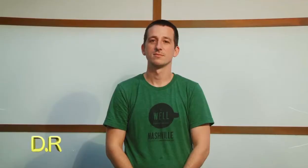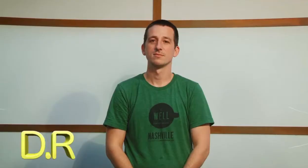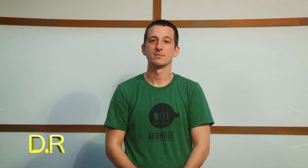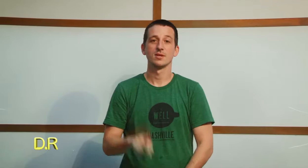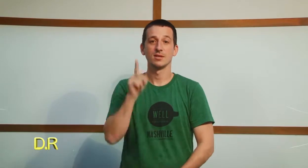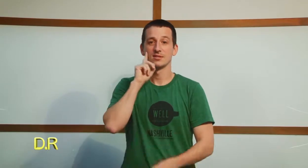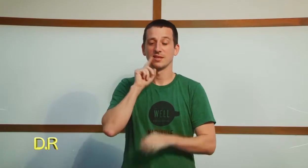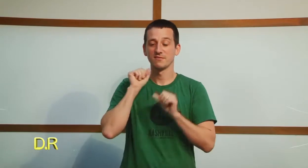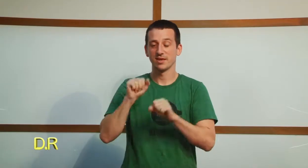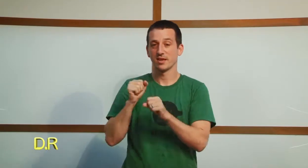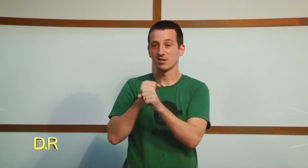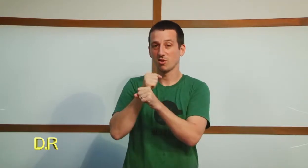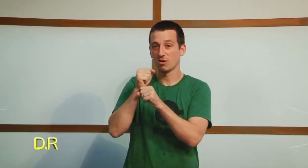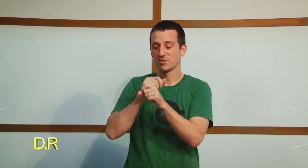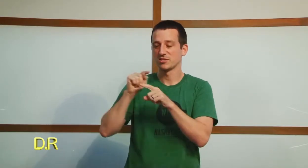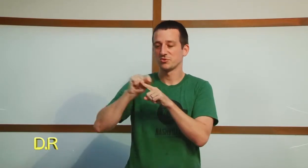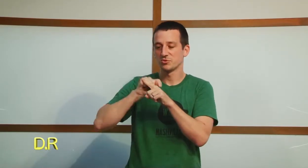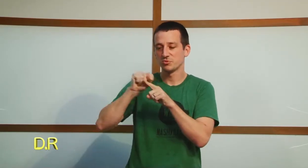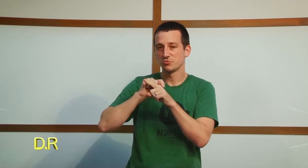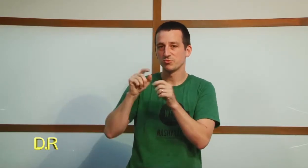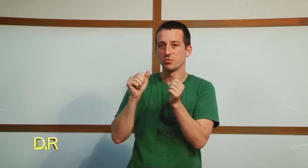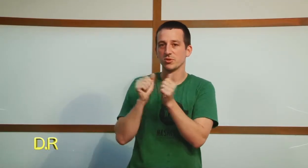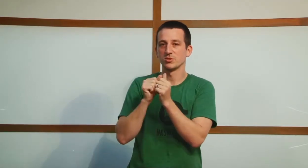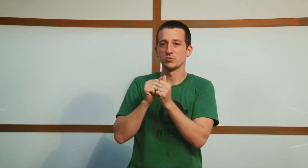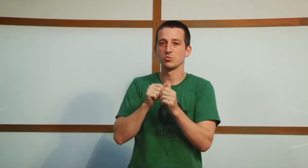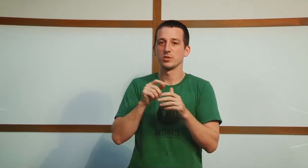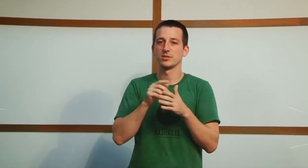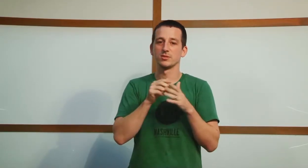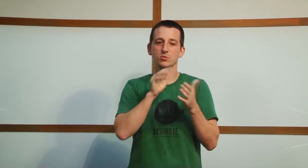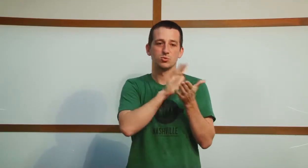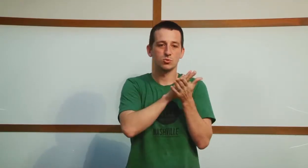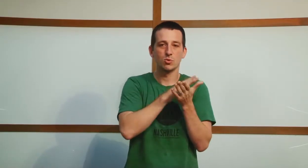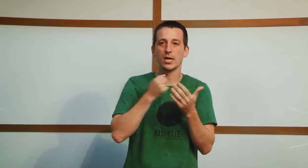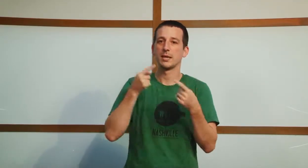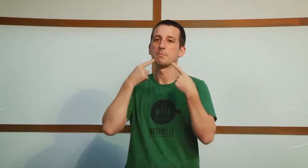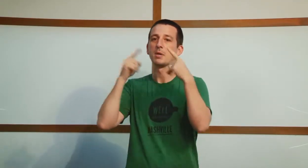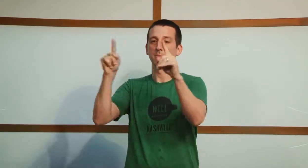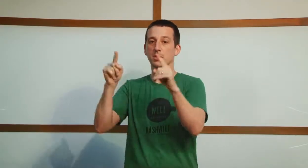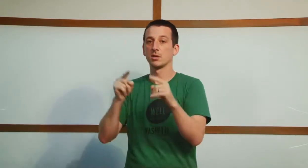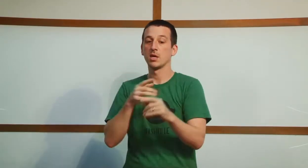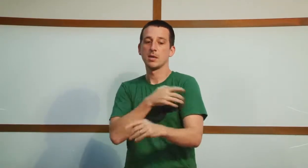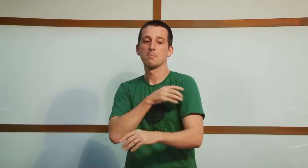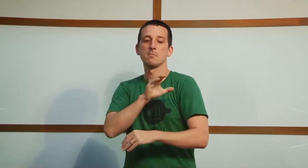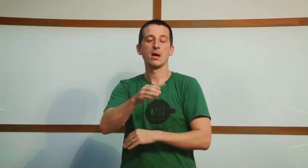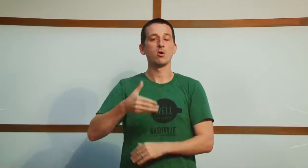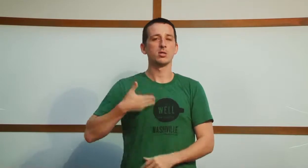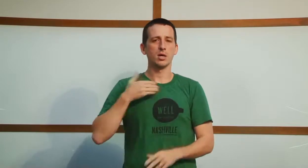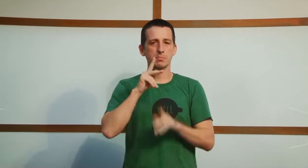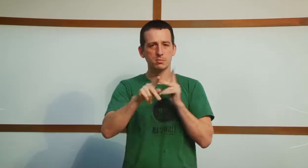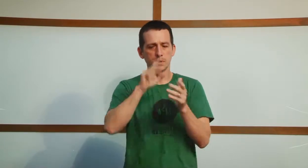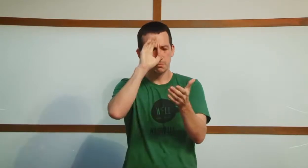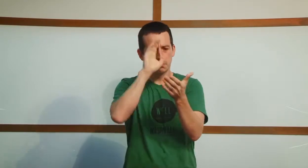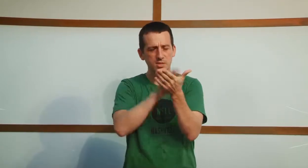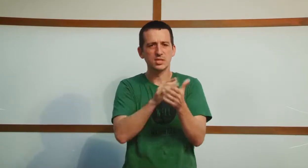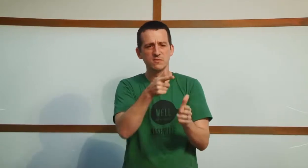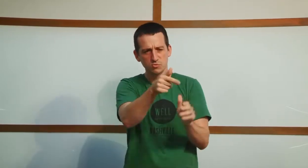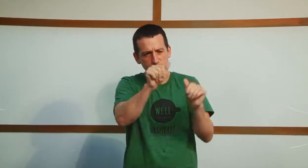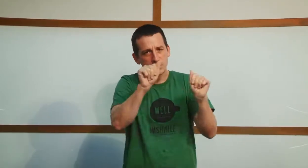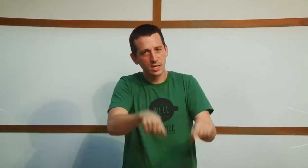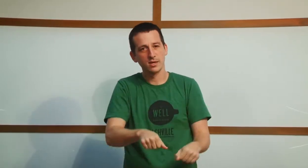Def Can Coffee trains and operates in a public space while empowering youths in the deaf community to believe in themselves.